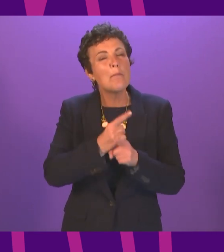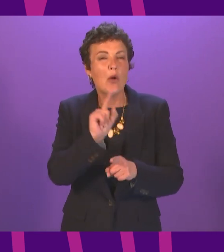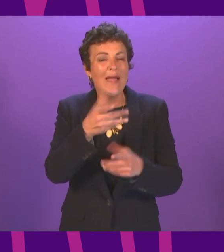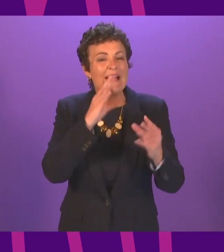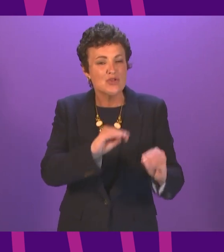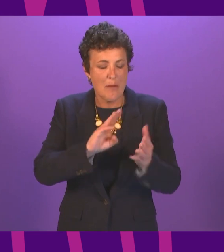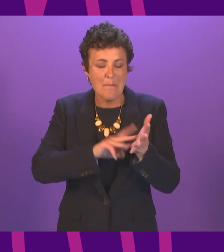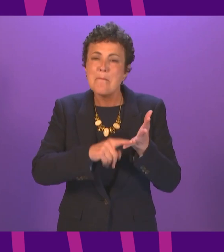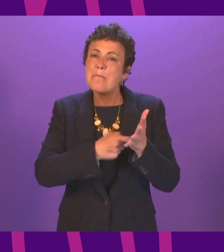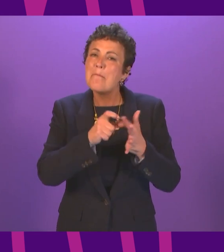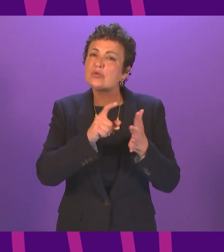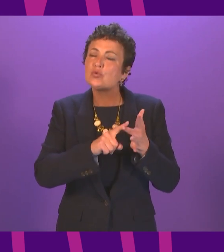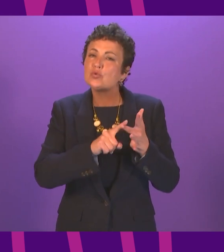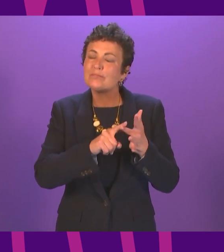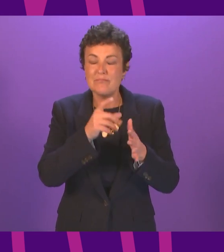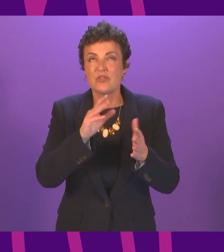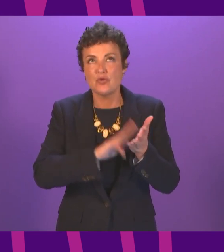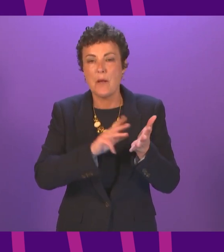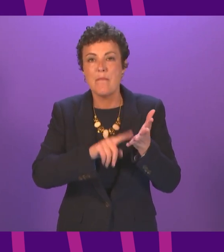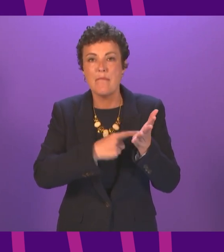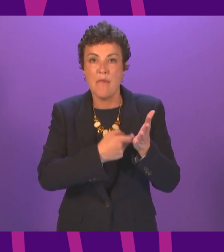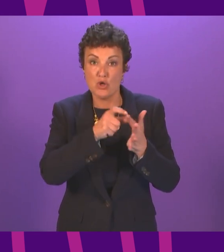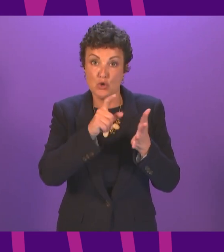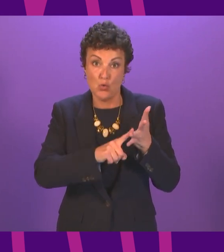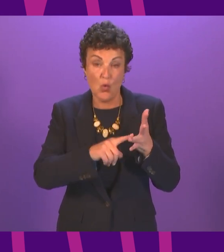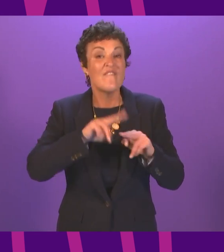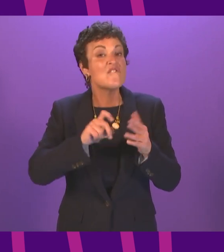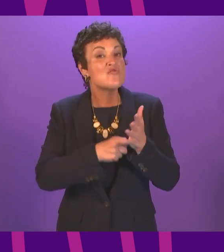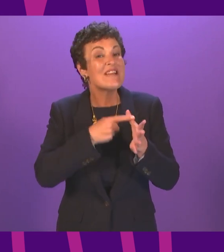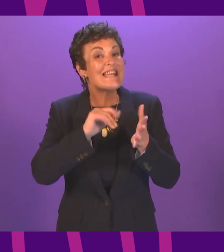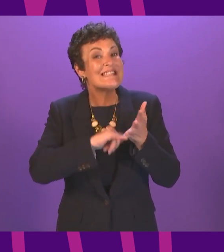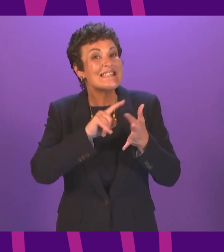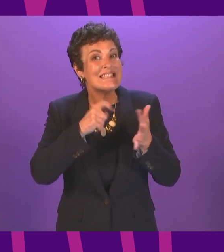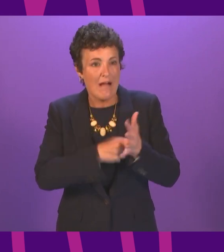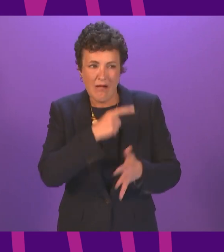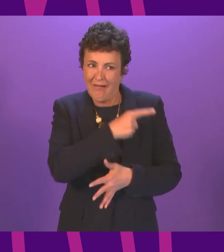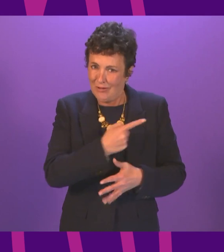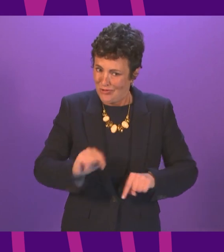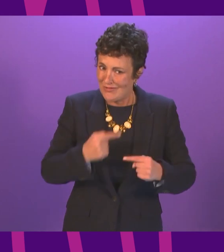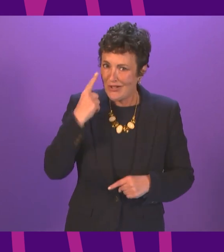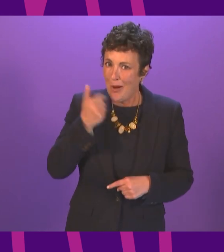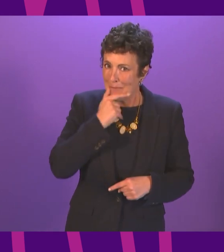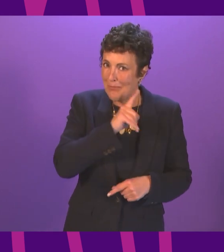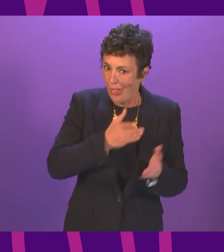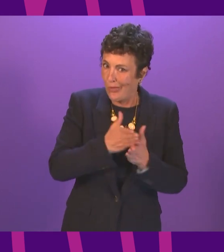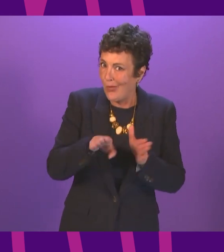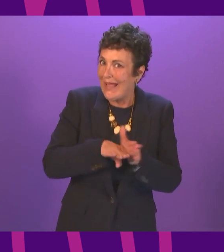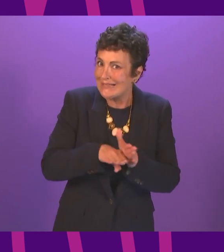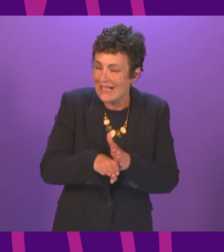Morde Fraser raised an important point around the challenges young people have around exam style assessments but let's